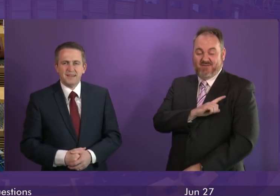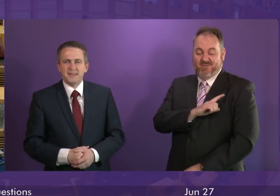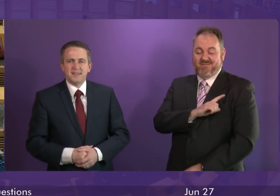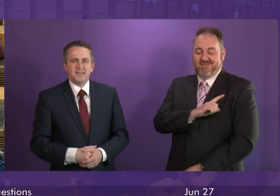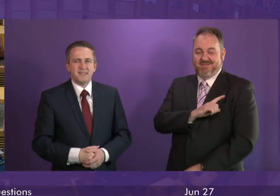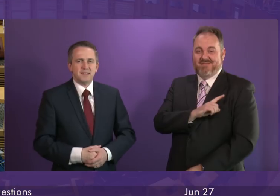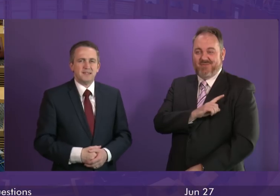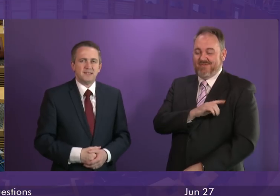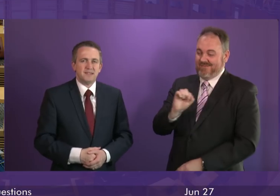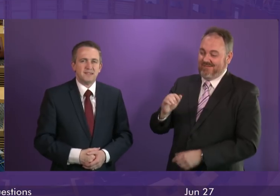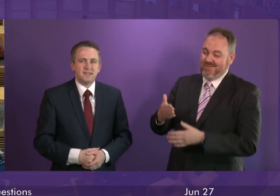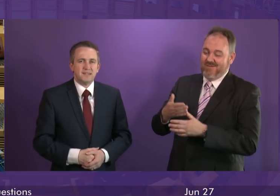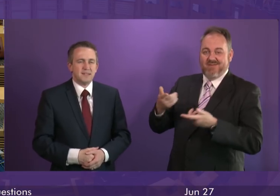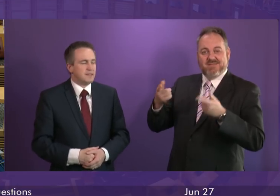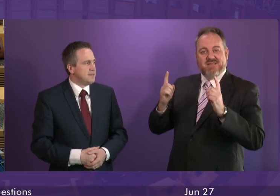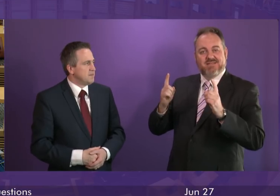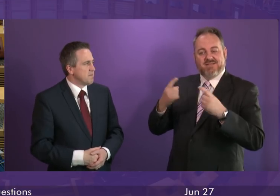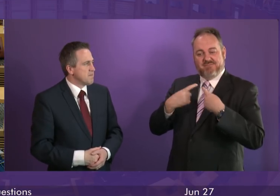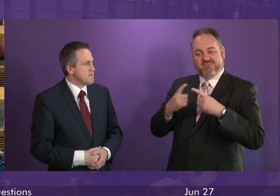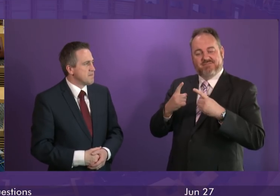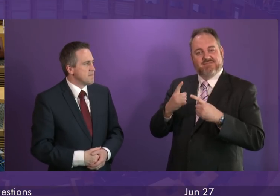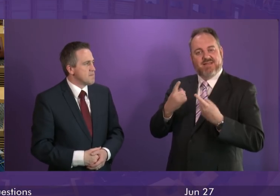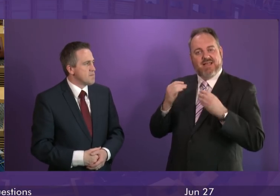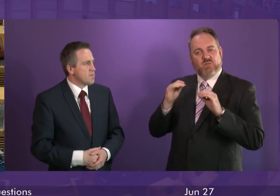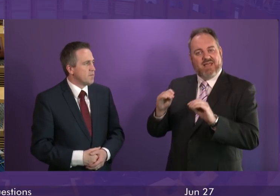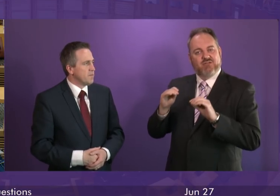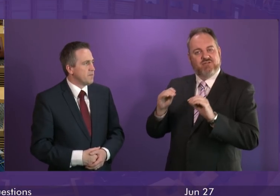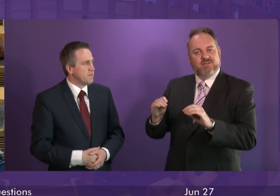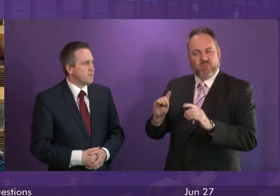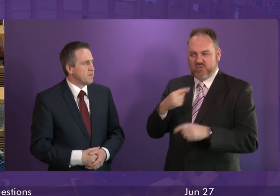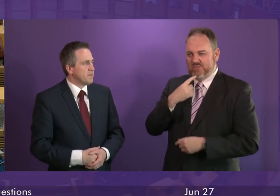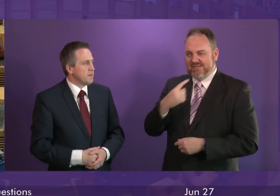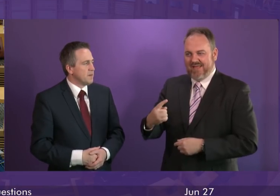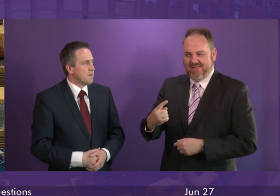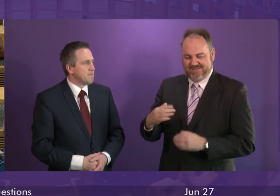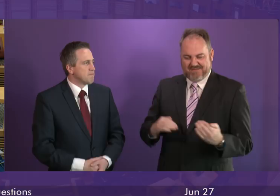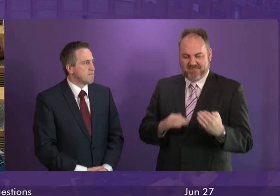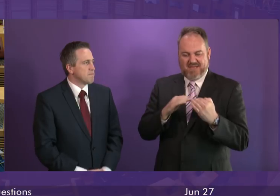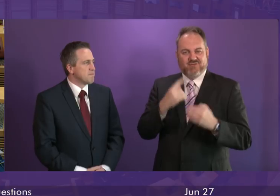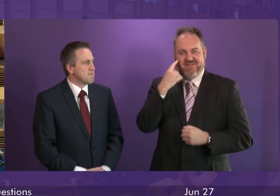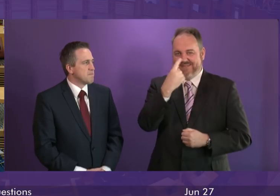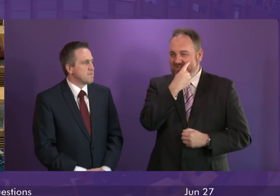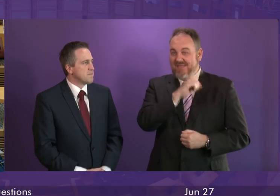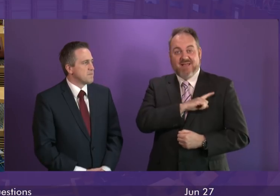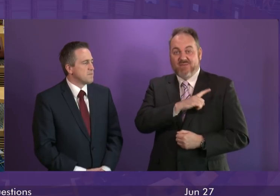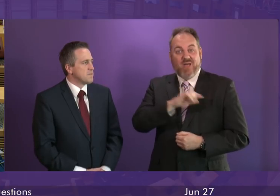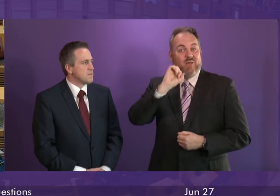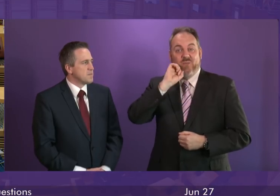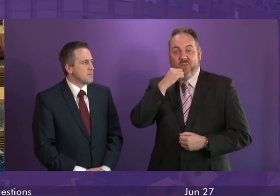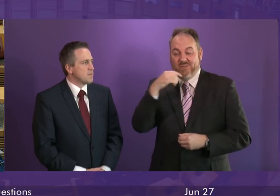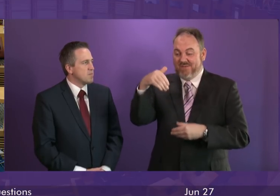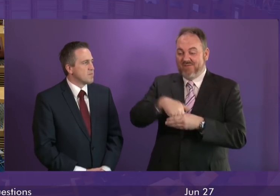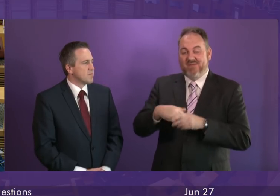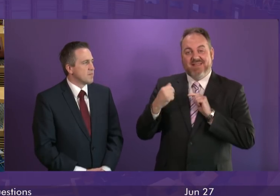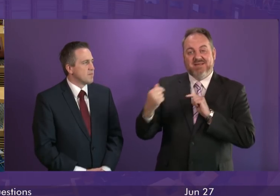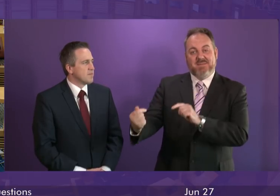The First Minister's claims on education don't bear examination. That's why the government dare not debate them. Consider this.